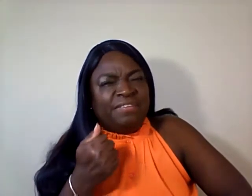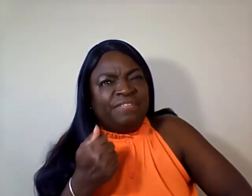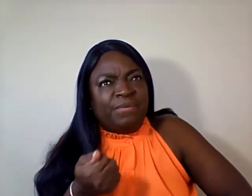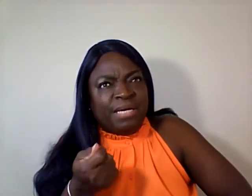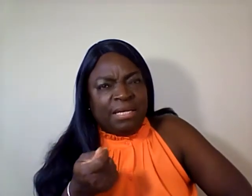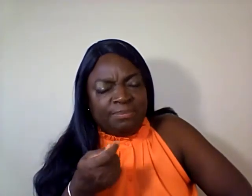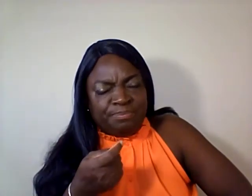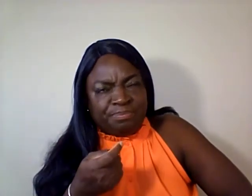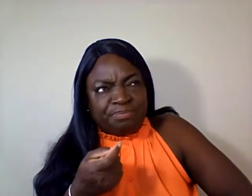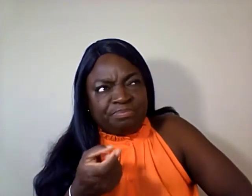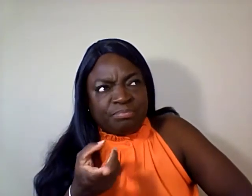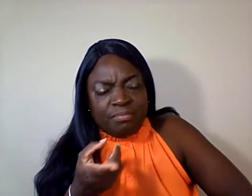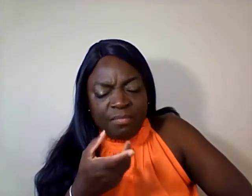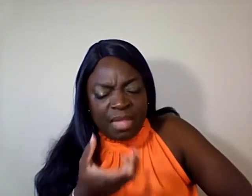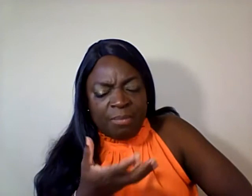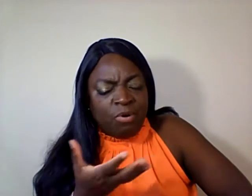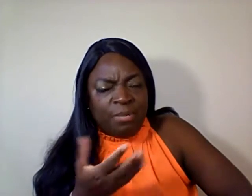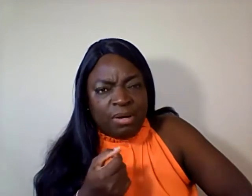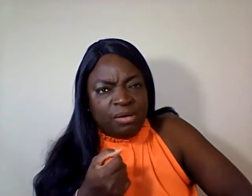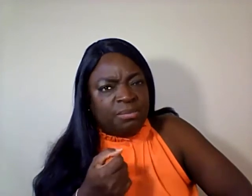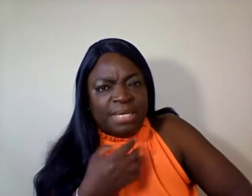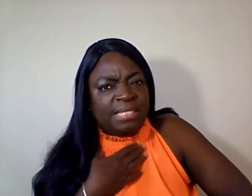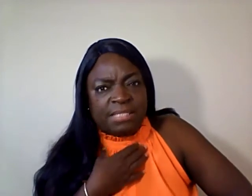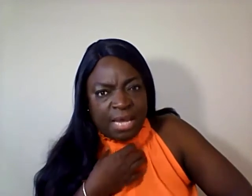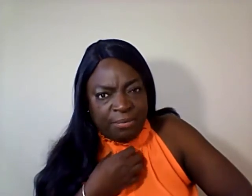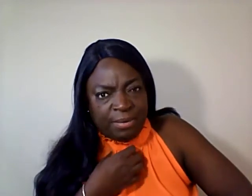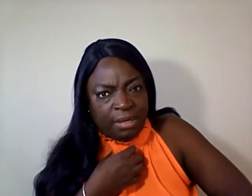40, I broke my arm at the skating rink.